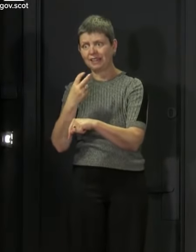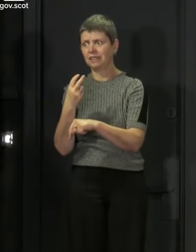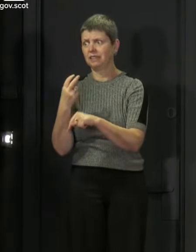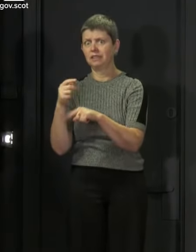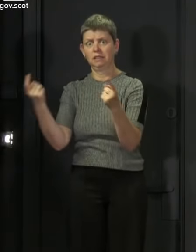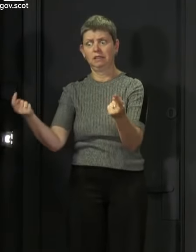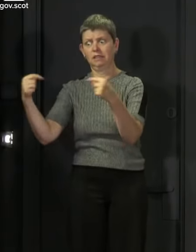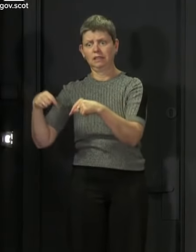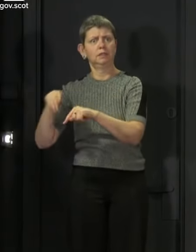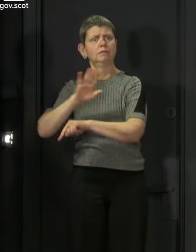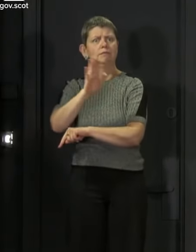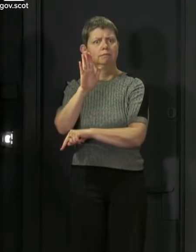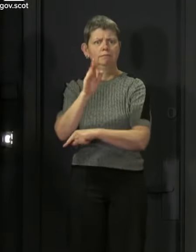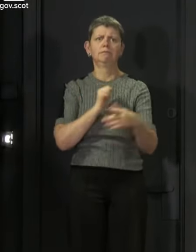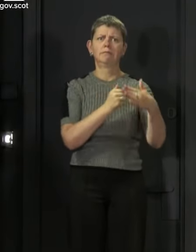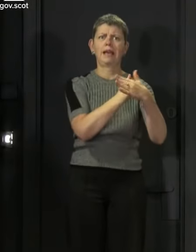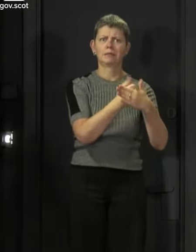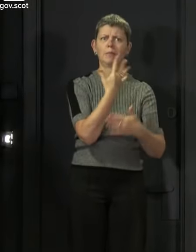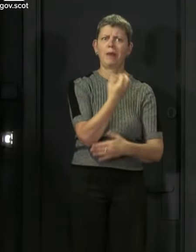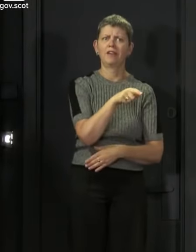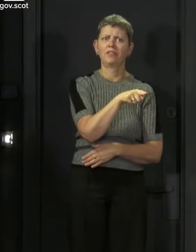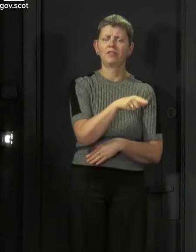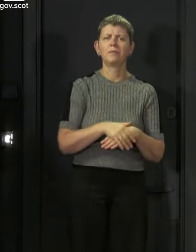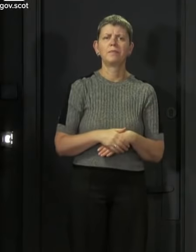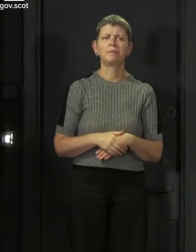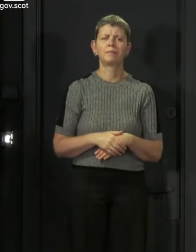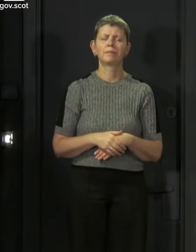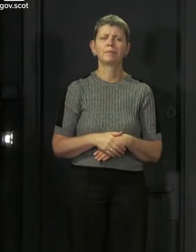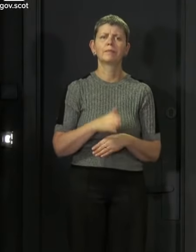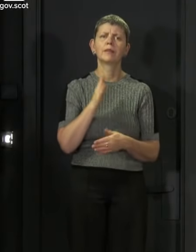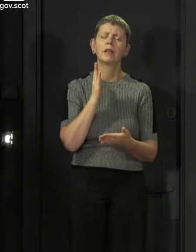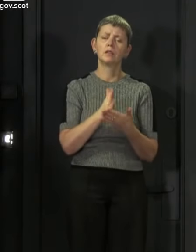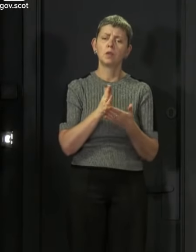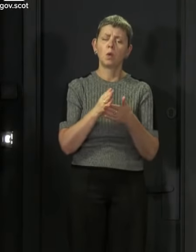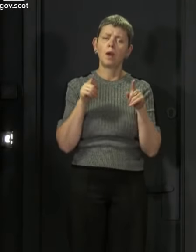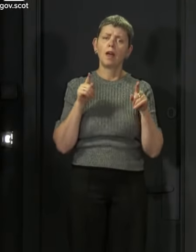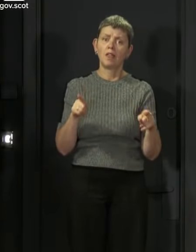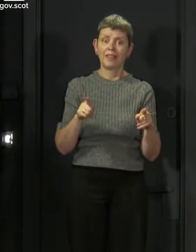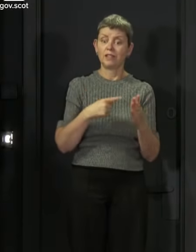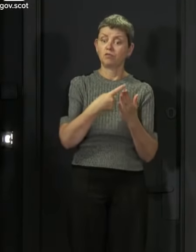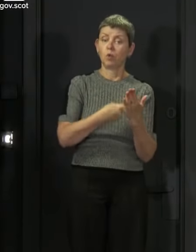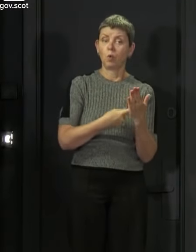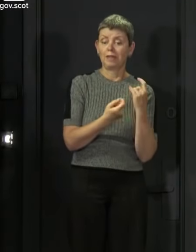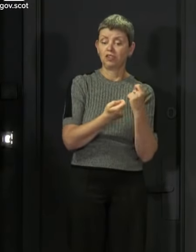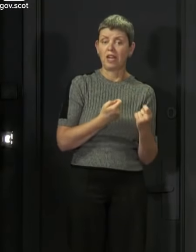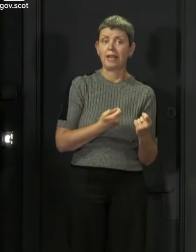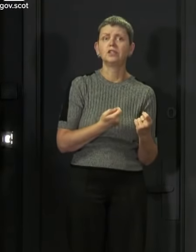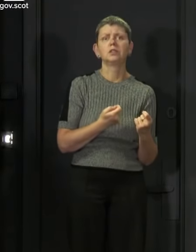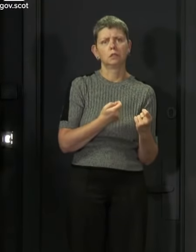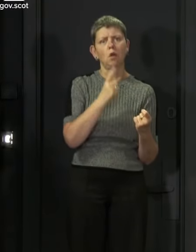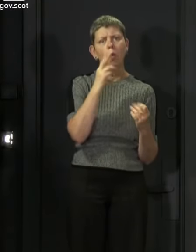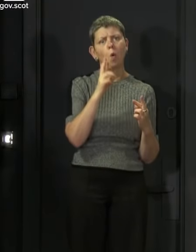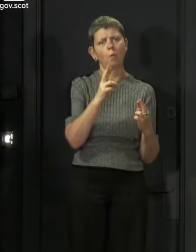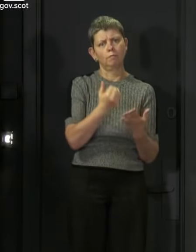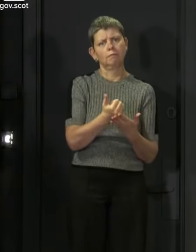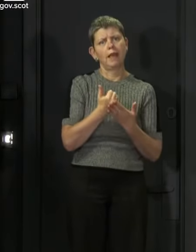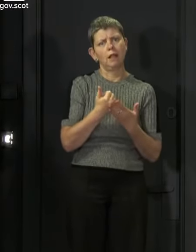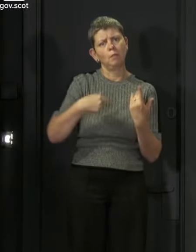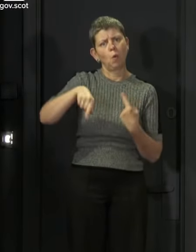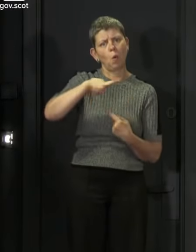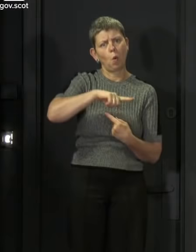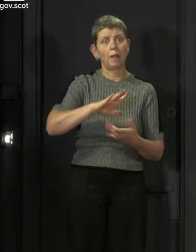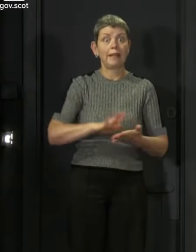small numbers, is a simple pleasure that has been hard earned by all of us. So enjoy it. But please, please be very careful.